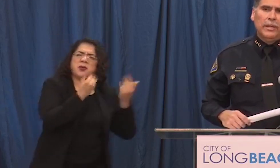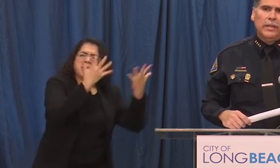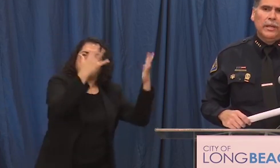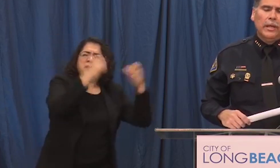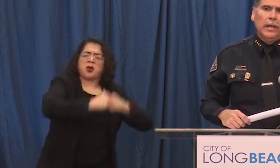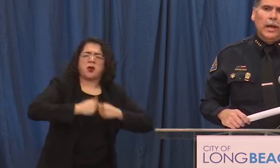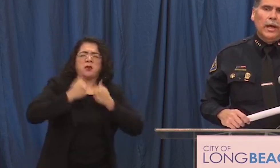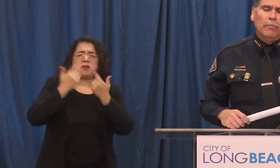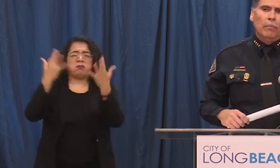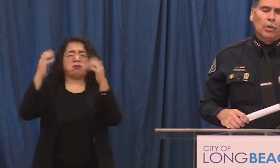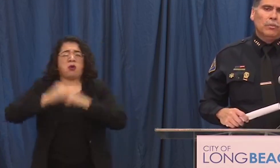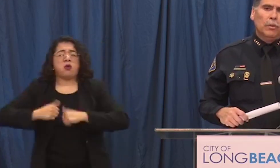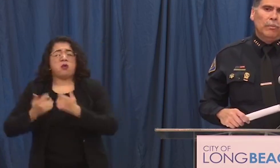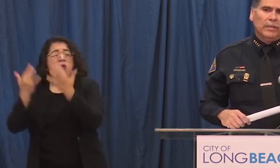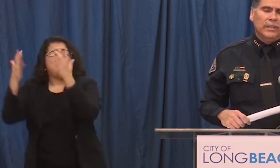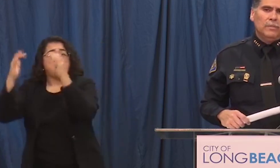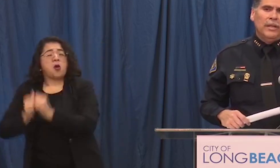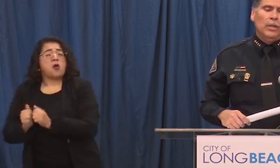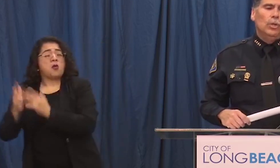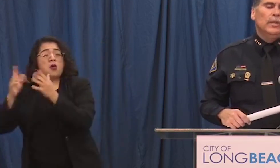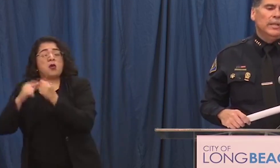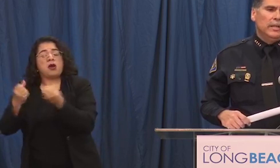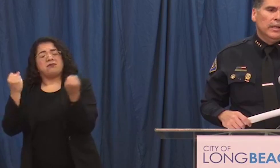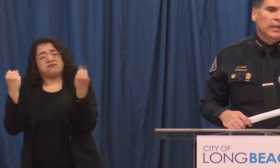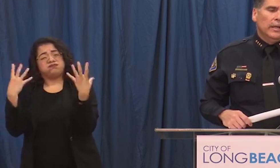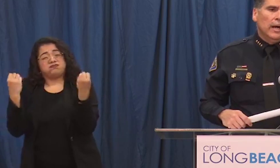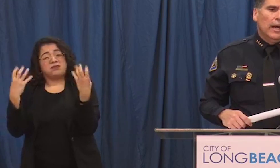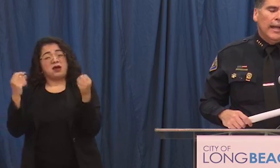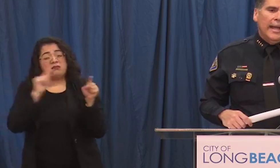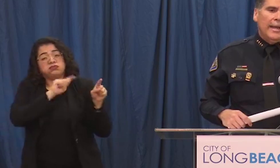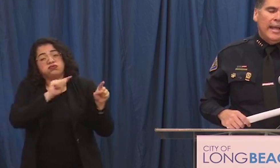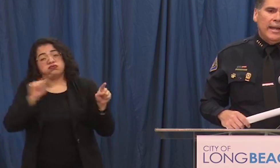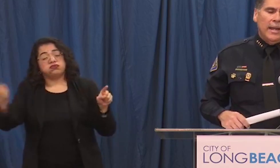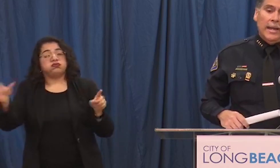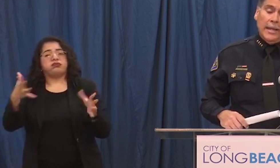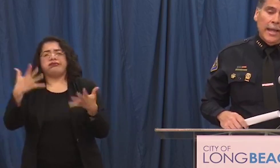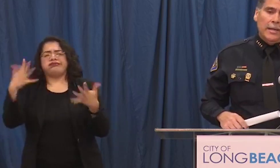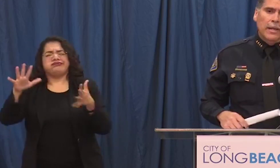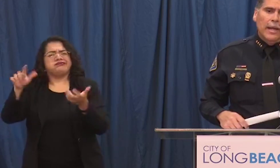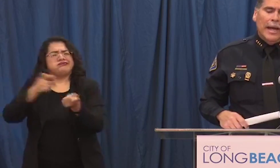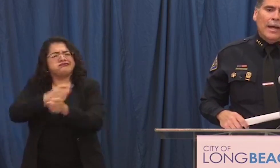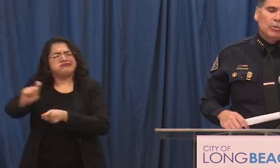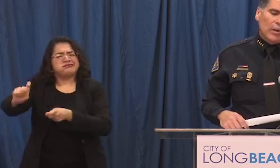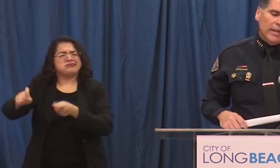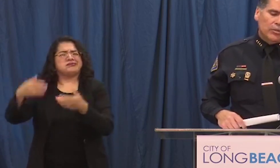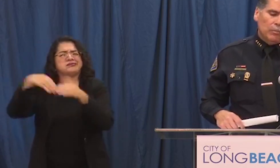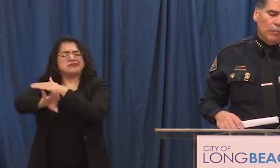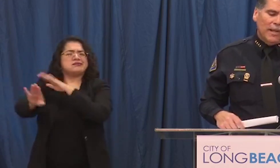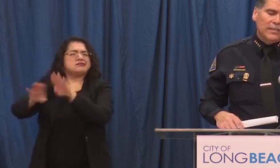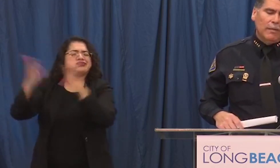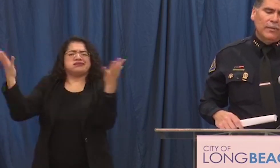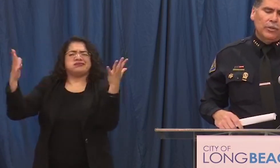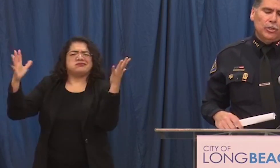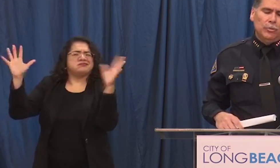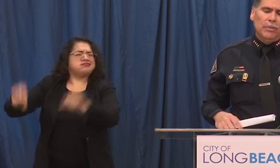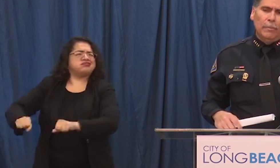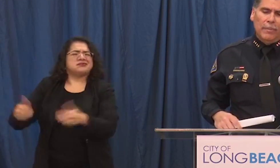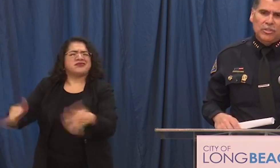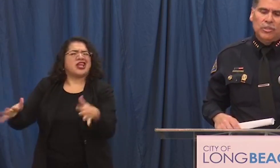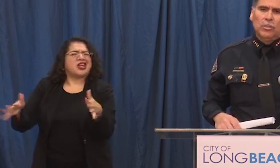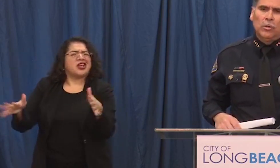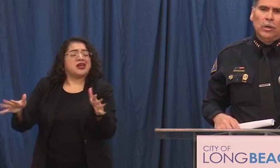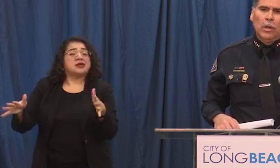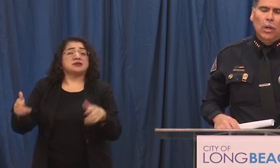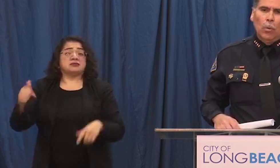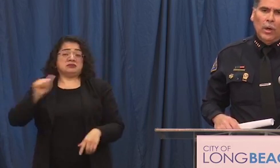and destroyed uh multiple buildings been looted uh and and and again i'm trying to put myself in the shoes of